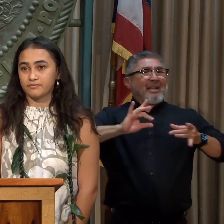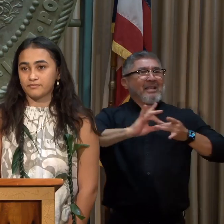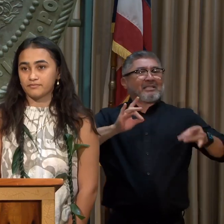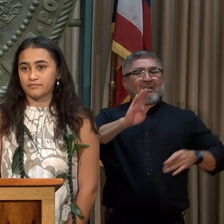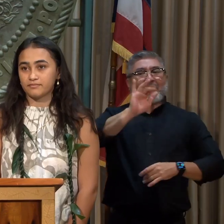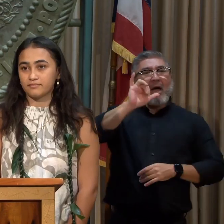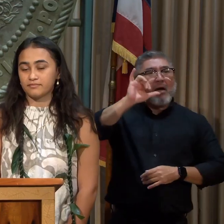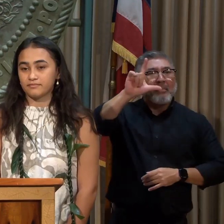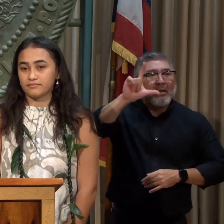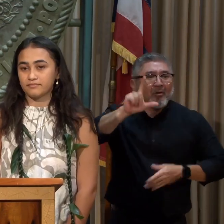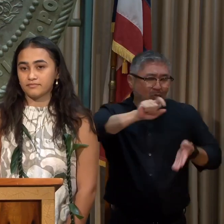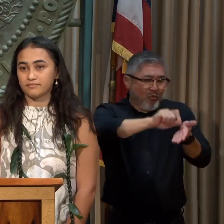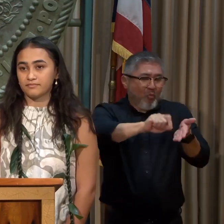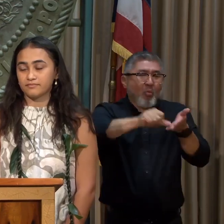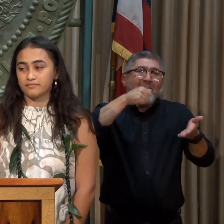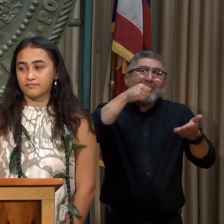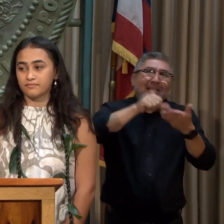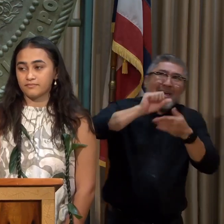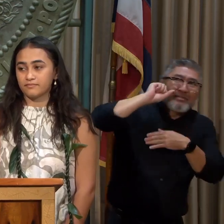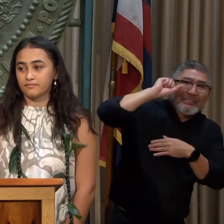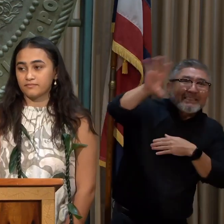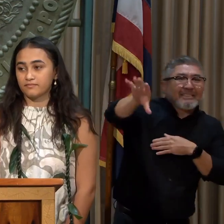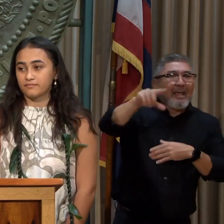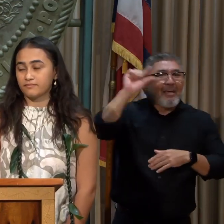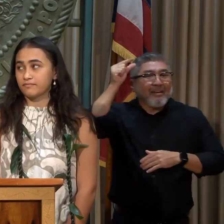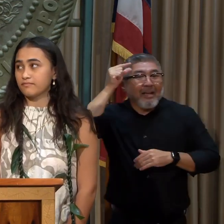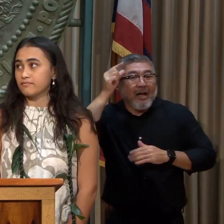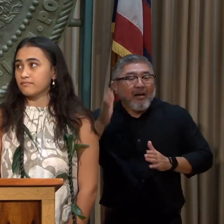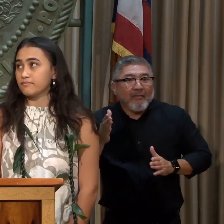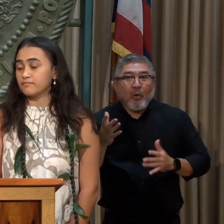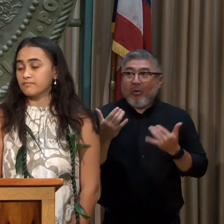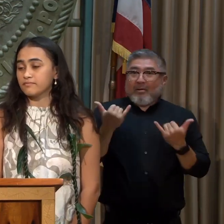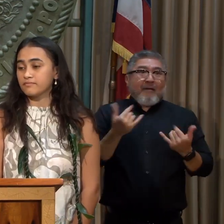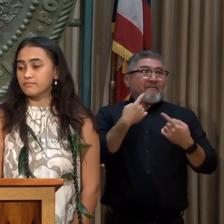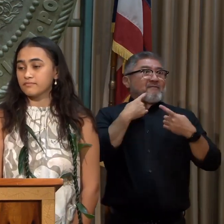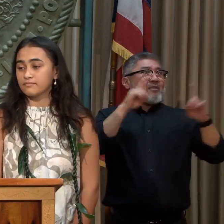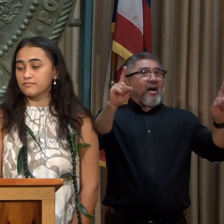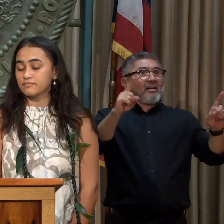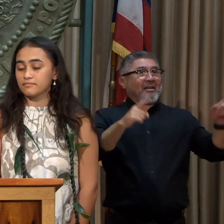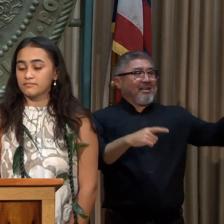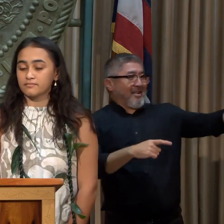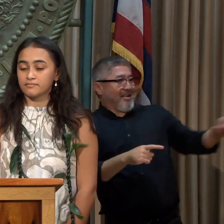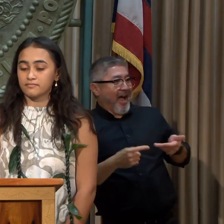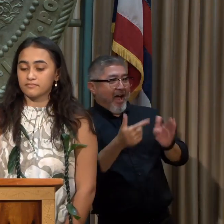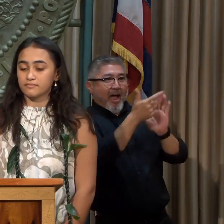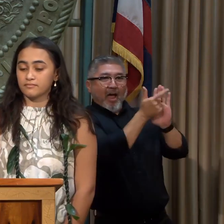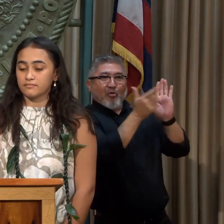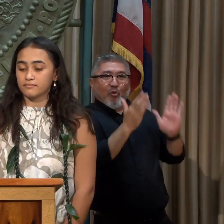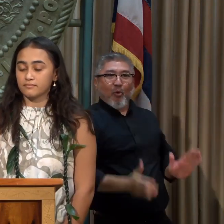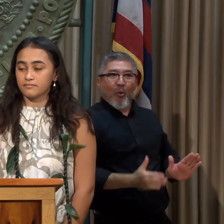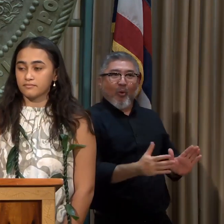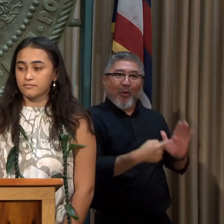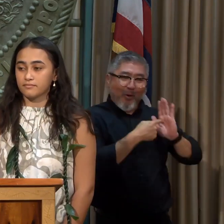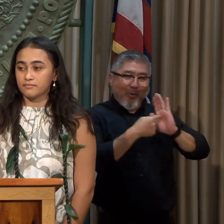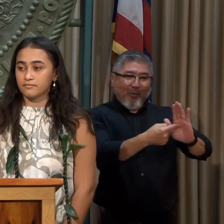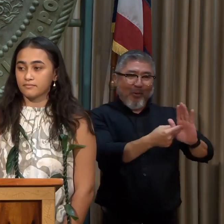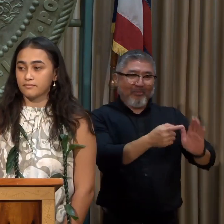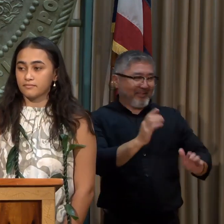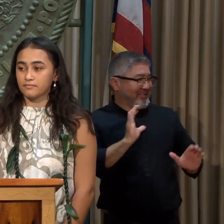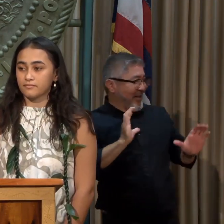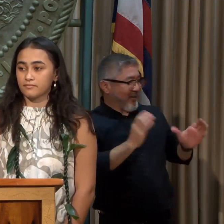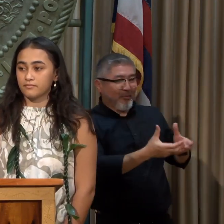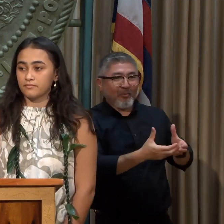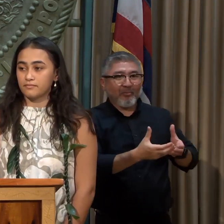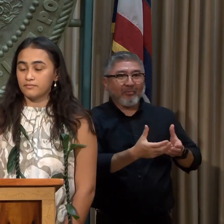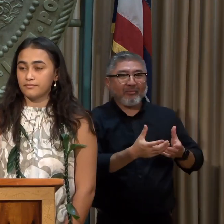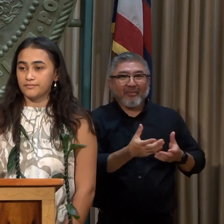governor, and to finally be a part of a case where we have lawyers to represent us and to have people like Ed Sniffin and the